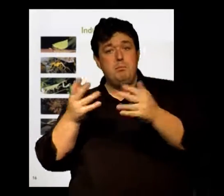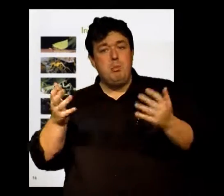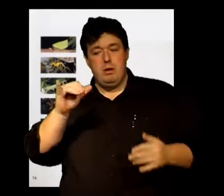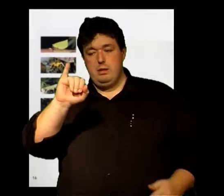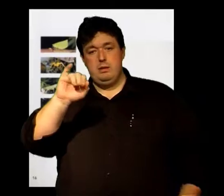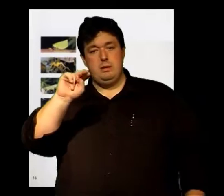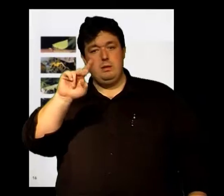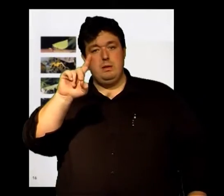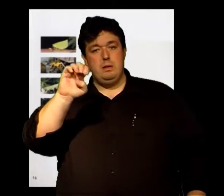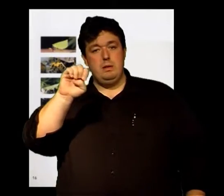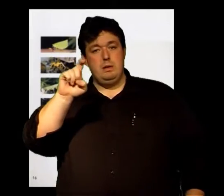Here, this is the index